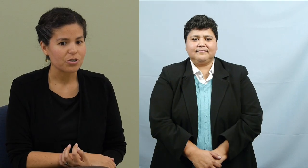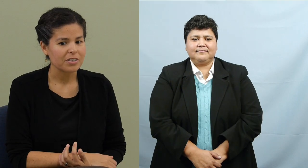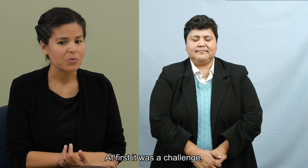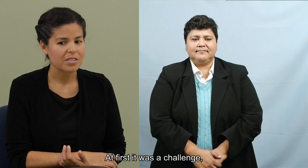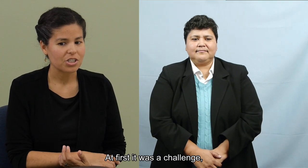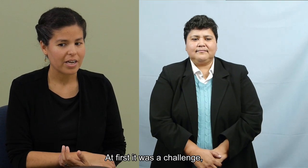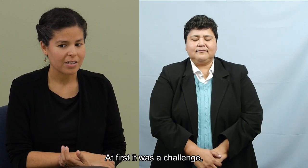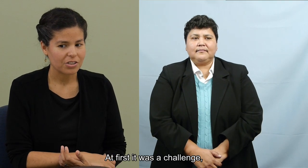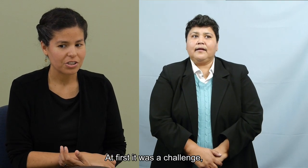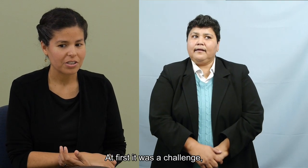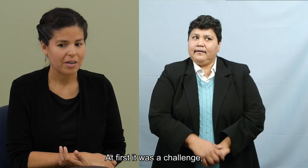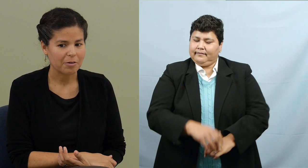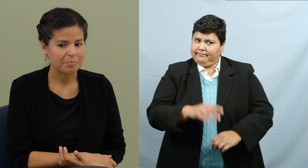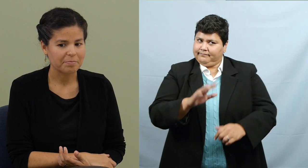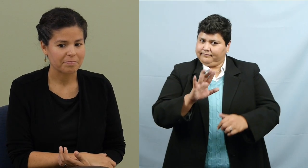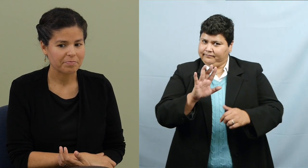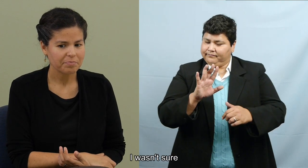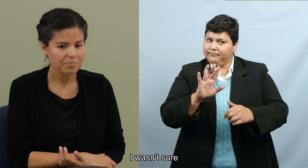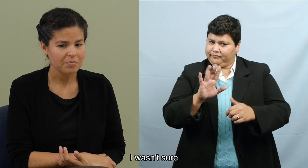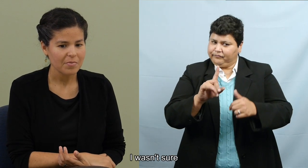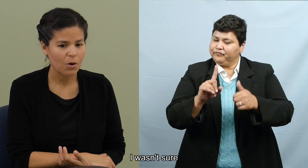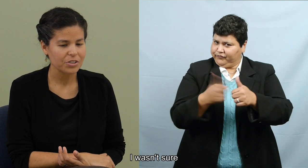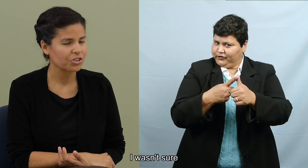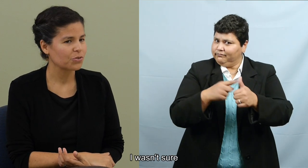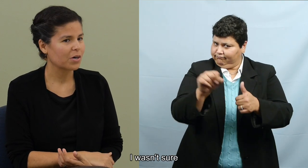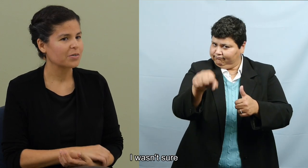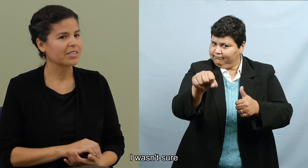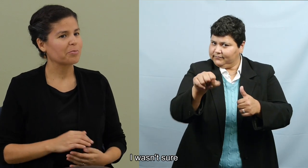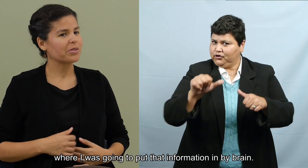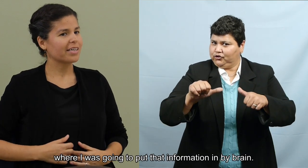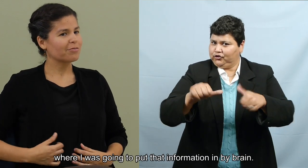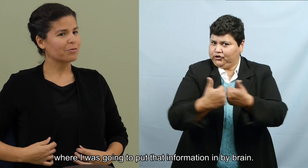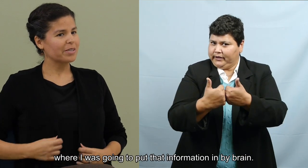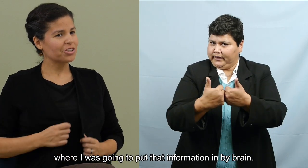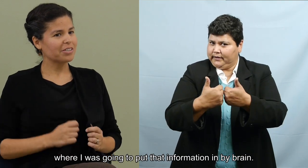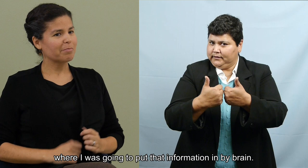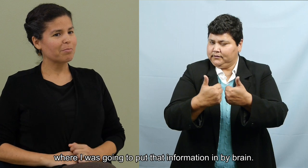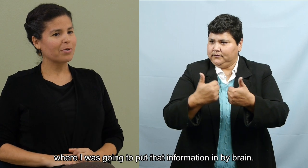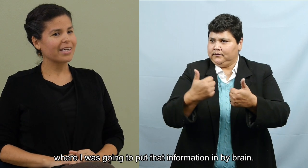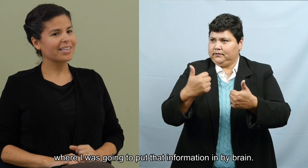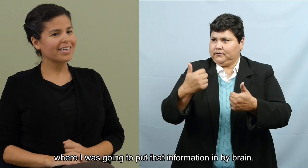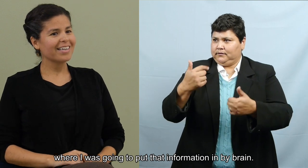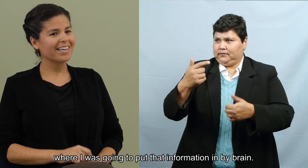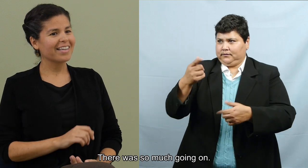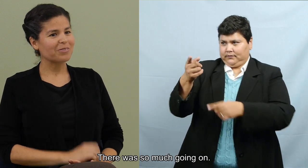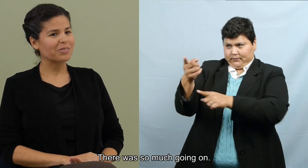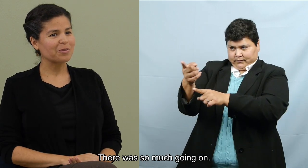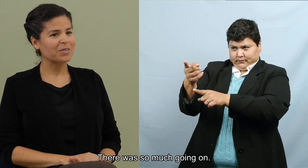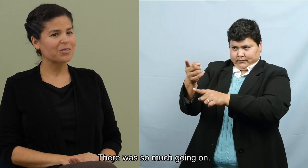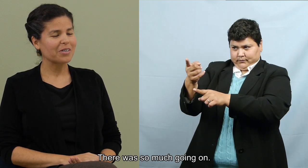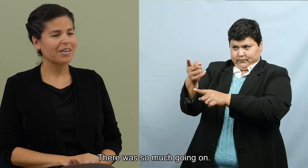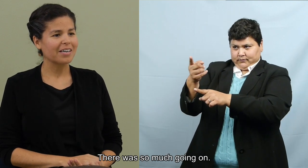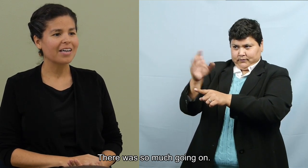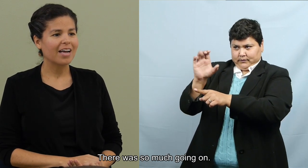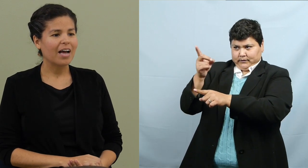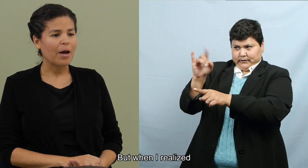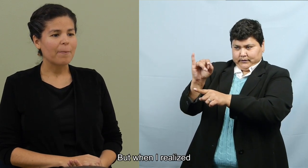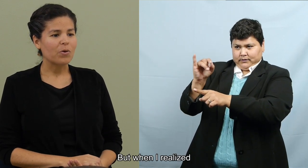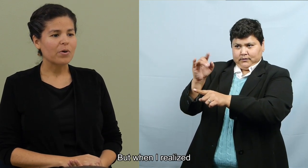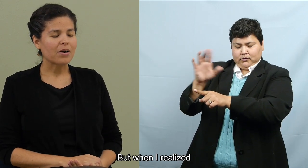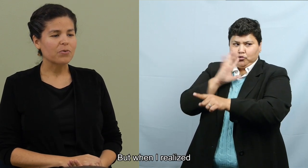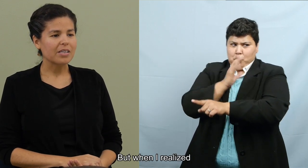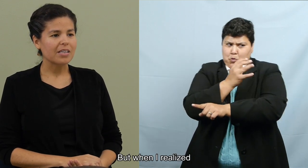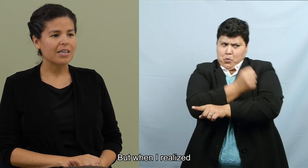At first, it was a challenge. I wasn't sure where I was going to put that information in my brain. There was so much going on.